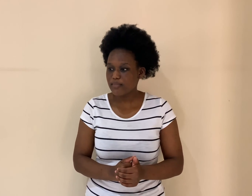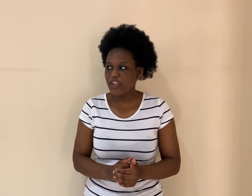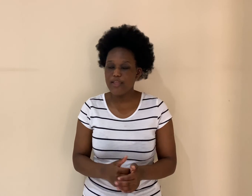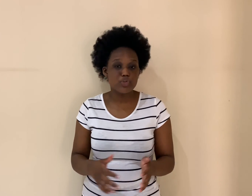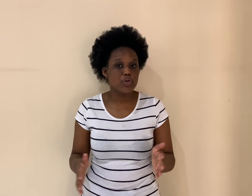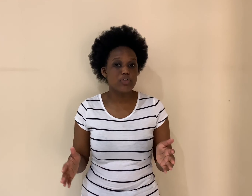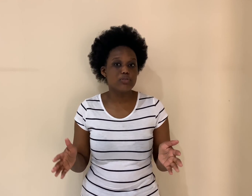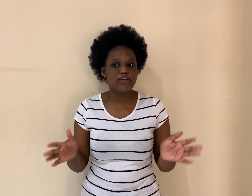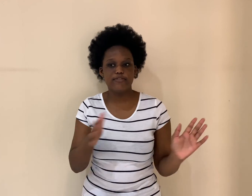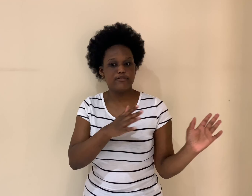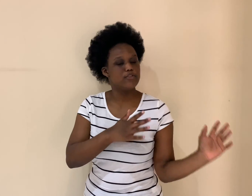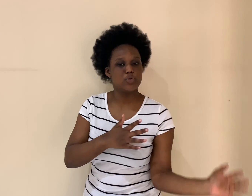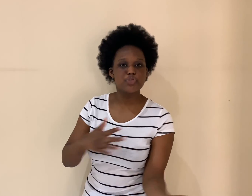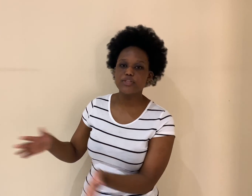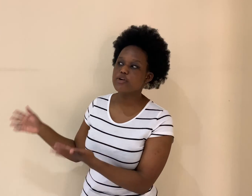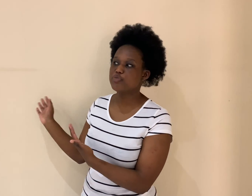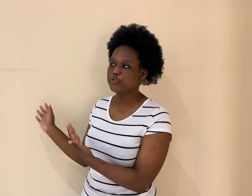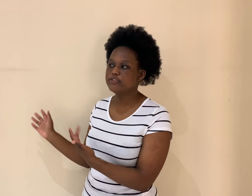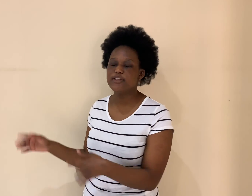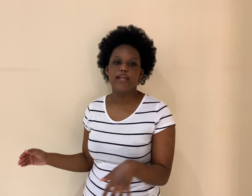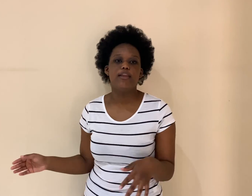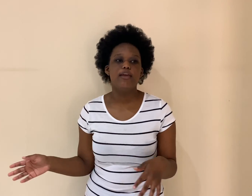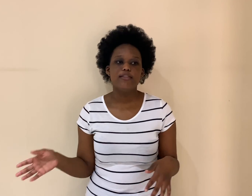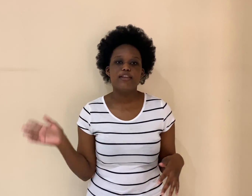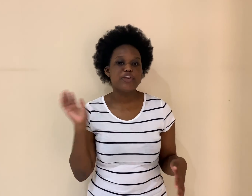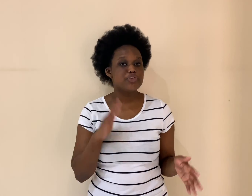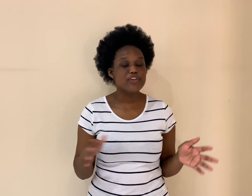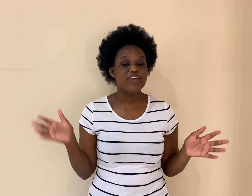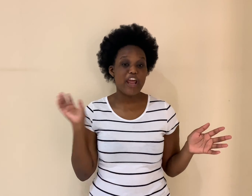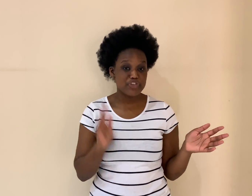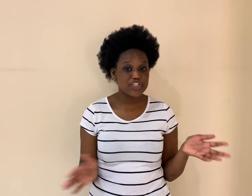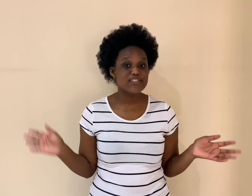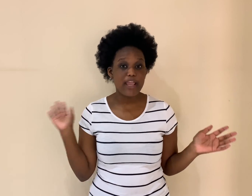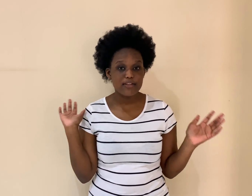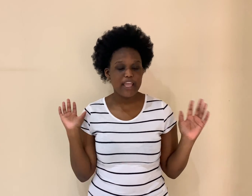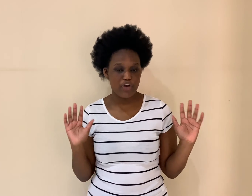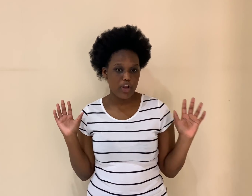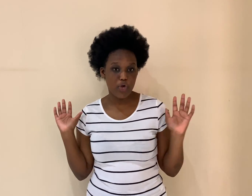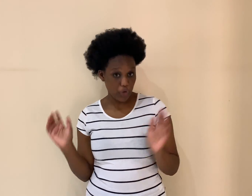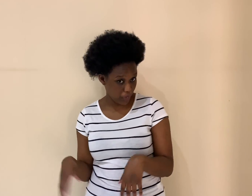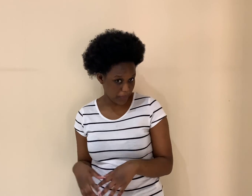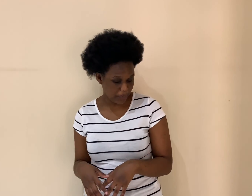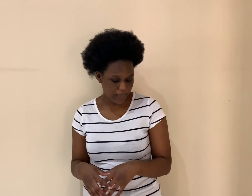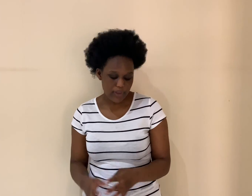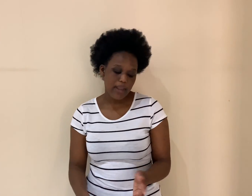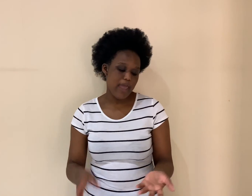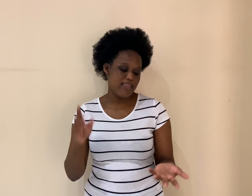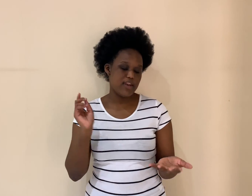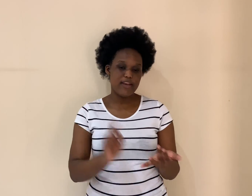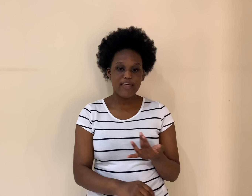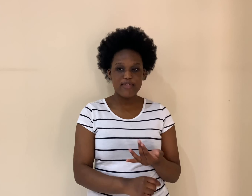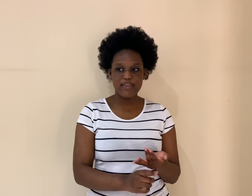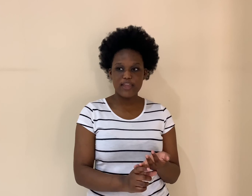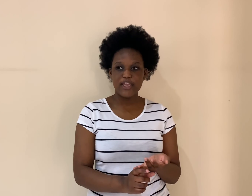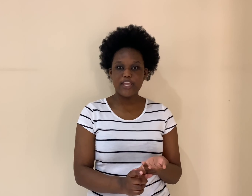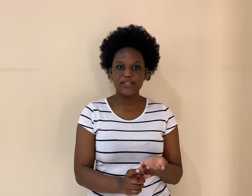So if those trees are removed, then the nitrogen cycle cannot occur. And then another thing is